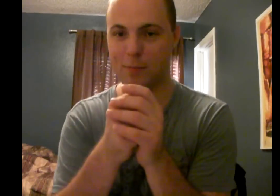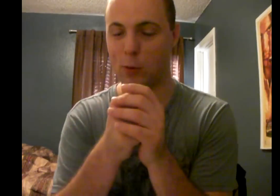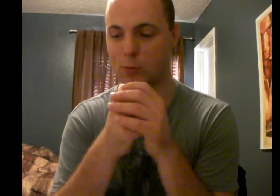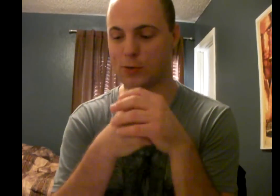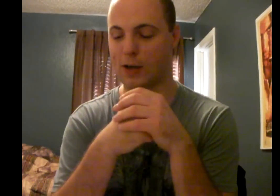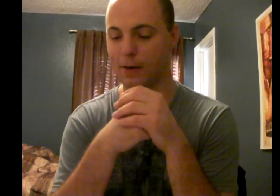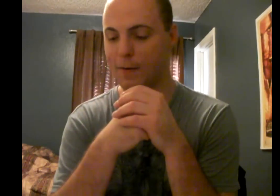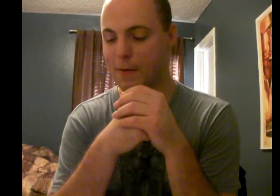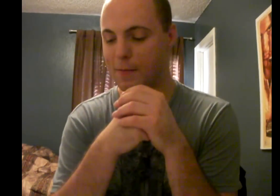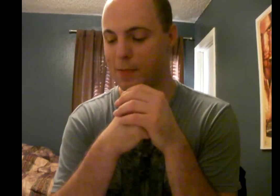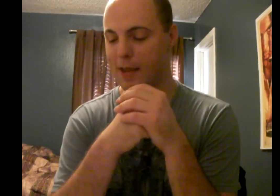that whole song.